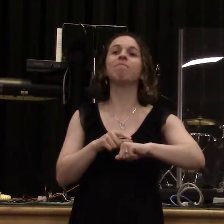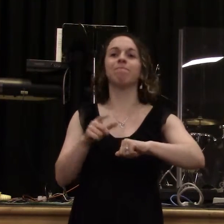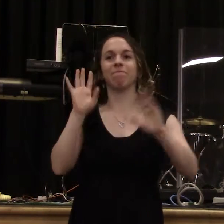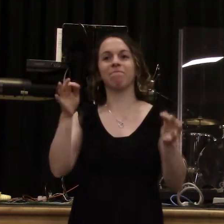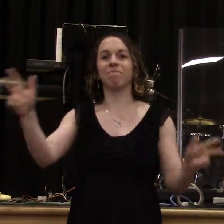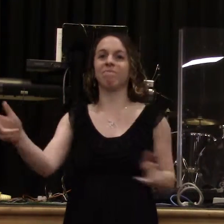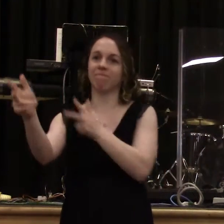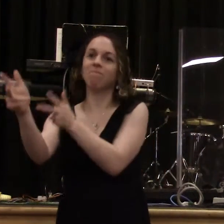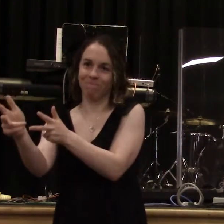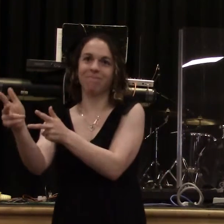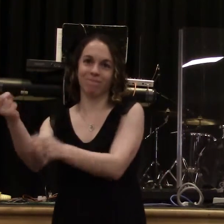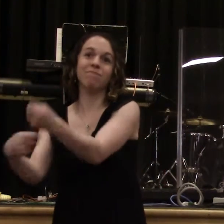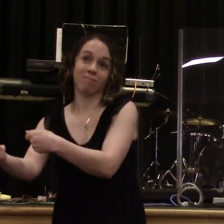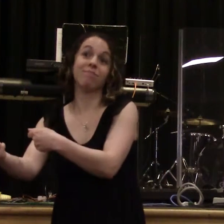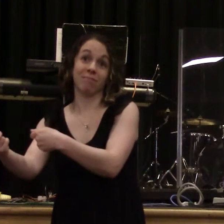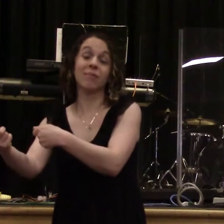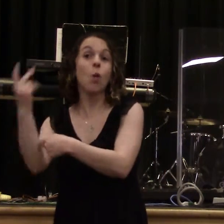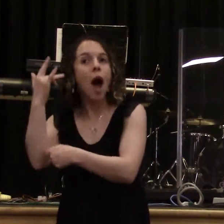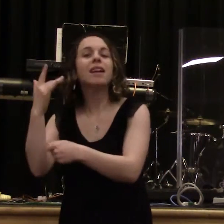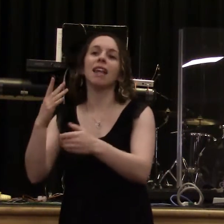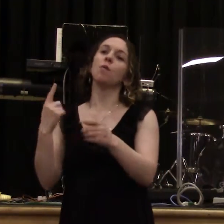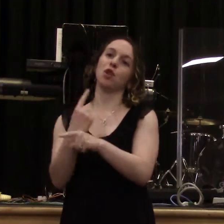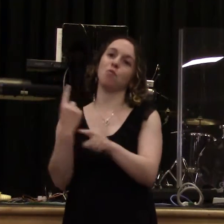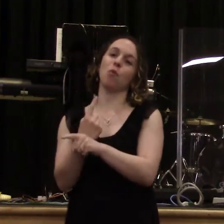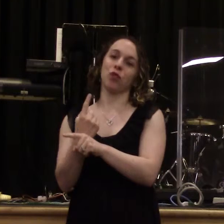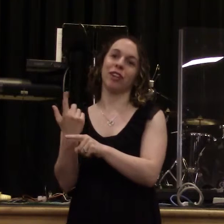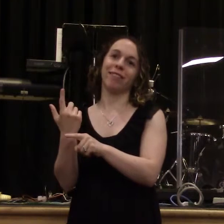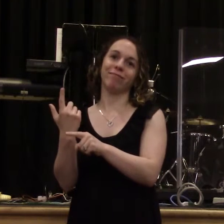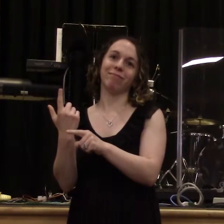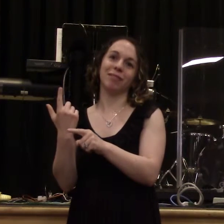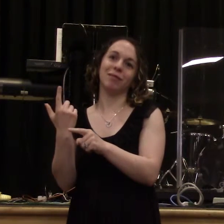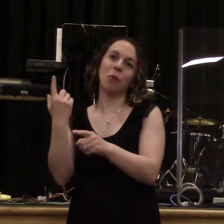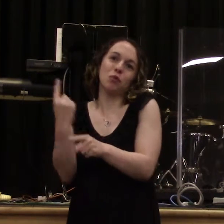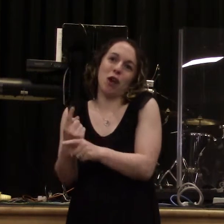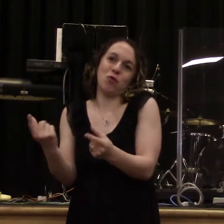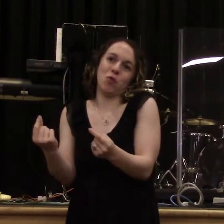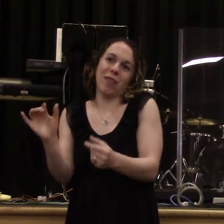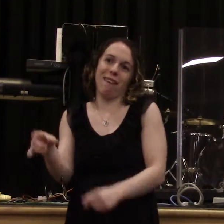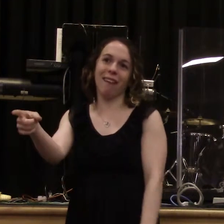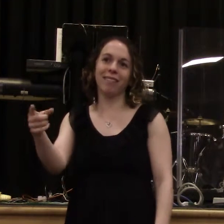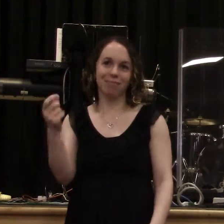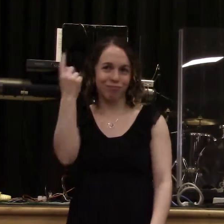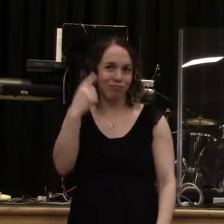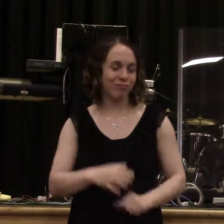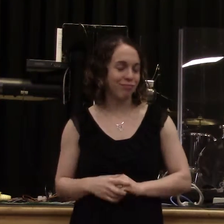serving God. And Jesus is commending this church for the love, the deeds, their service. Somebody say amen. That's awesome.